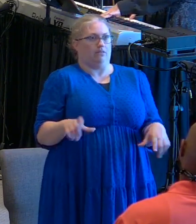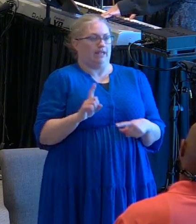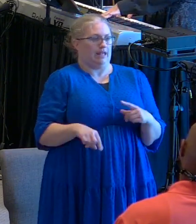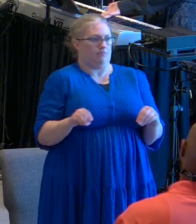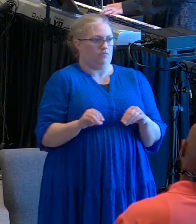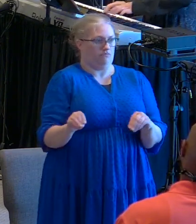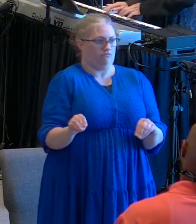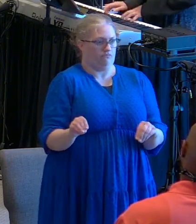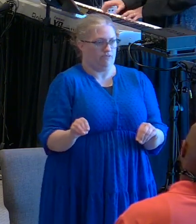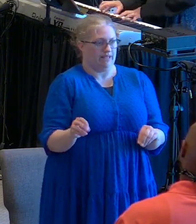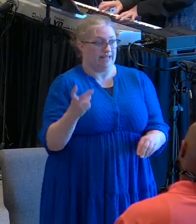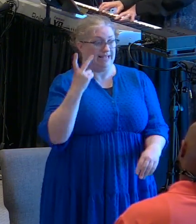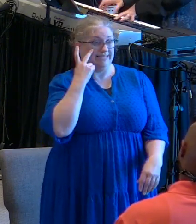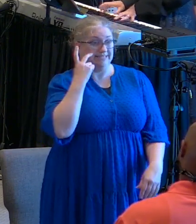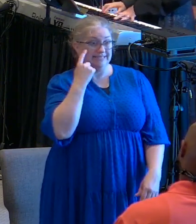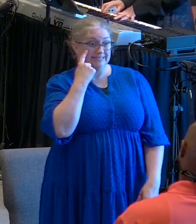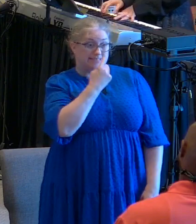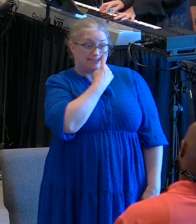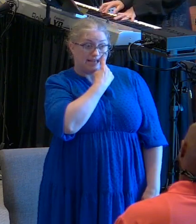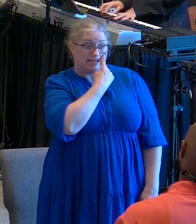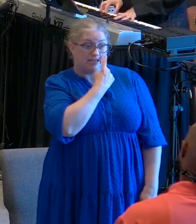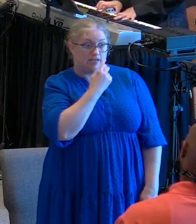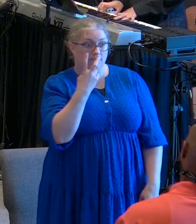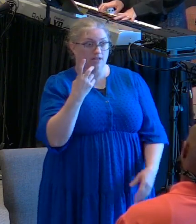his sight was the first to go